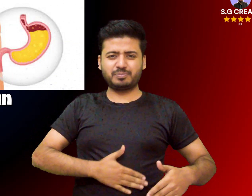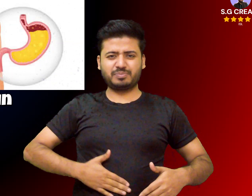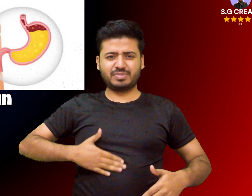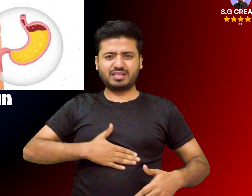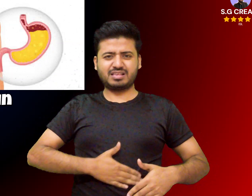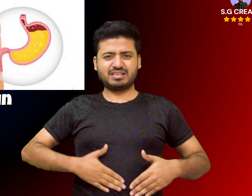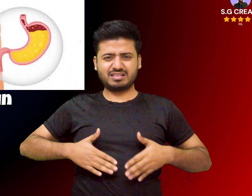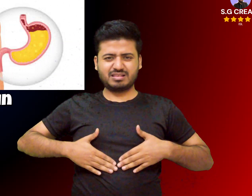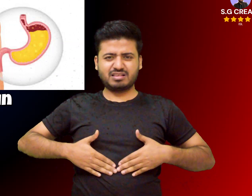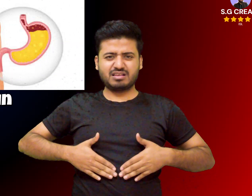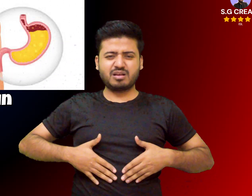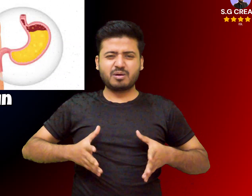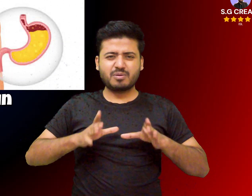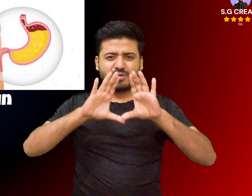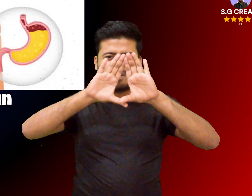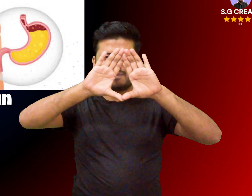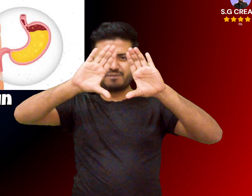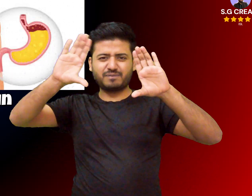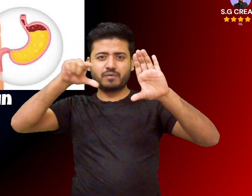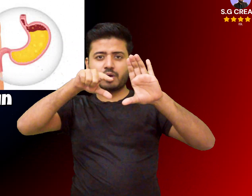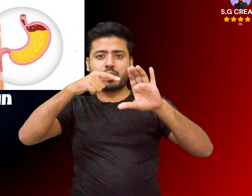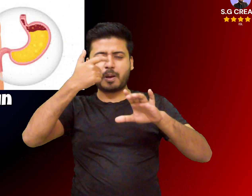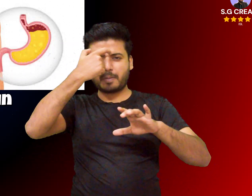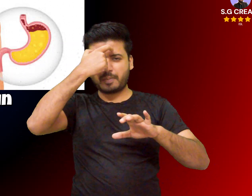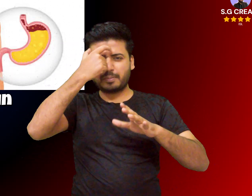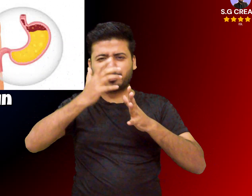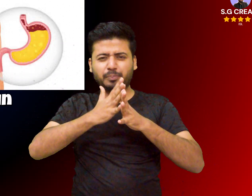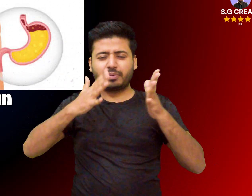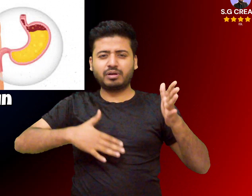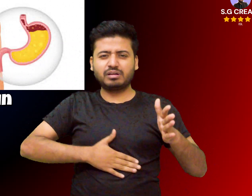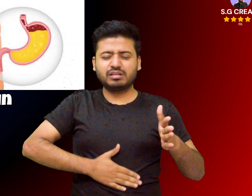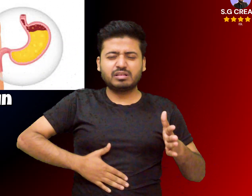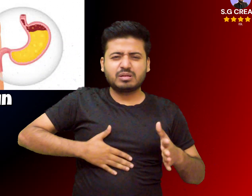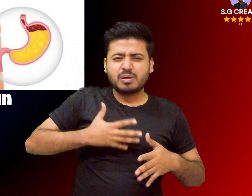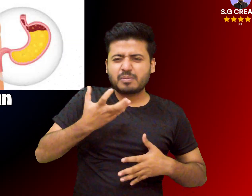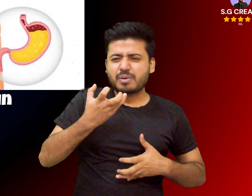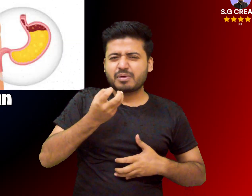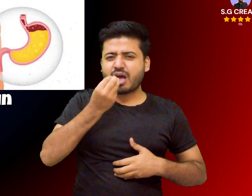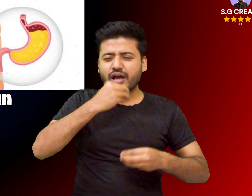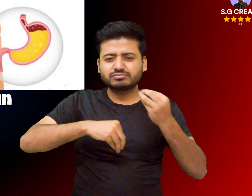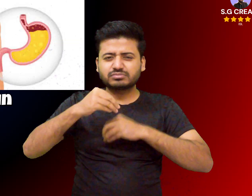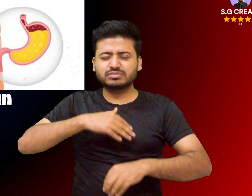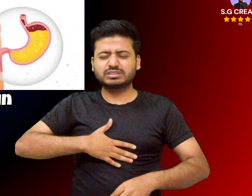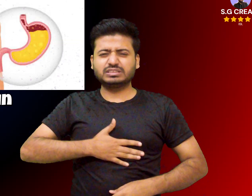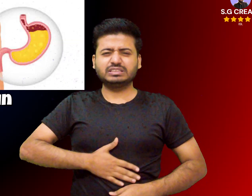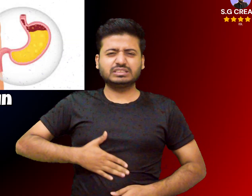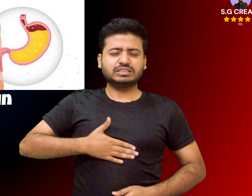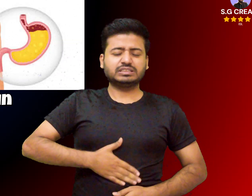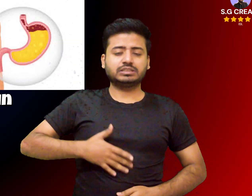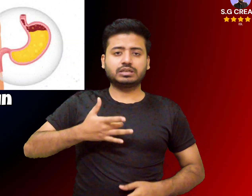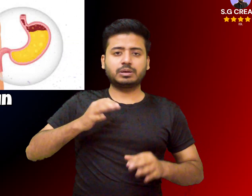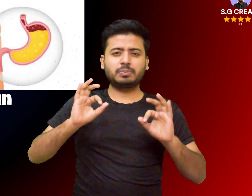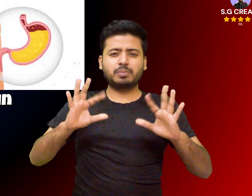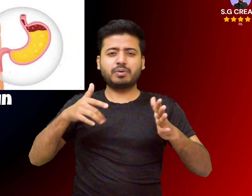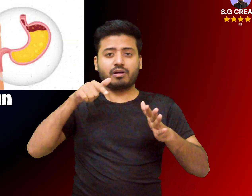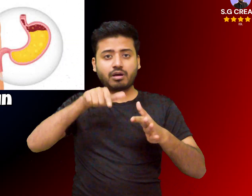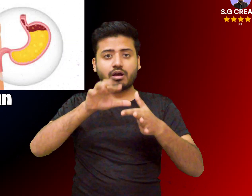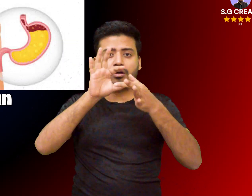diuretic properties meaning it can increase urine output this effect helps flush out excess water and sodium from the